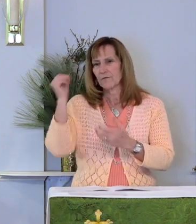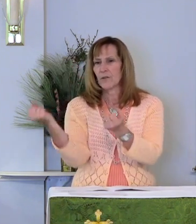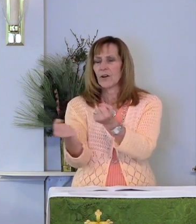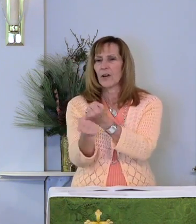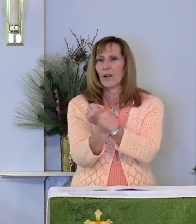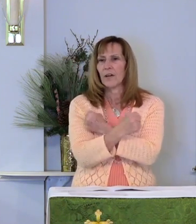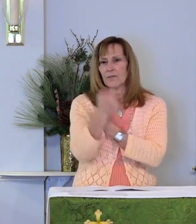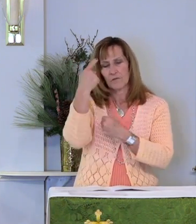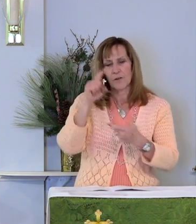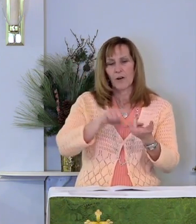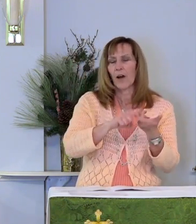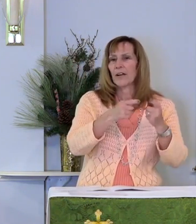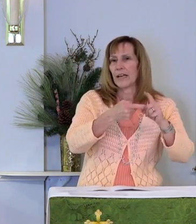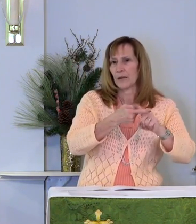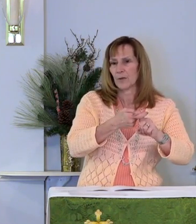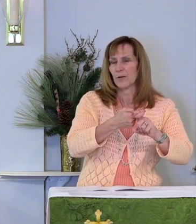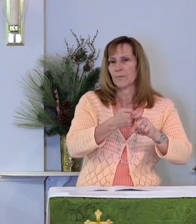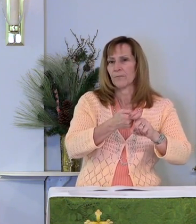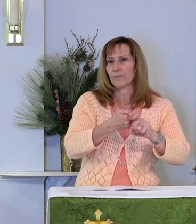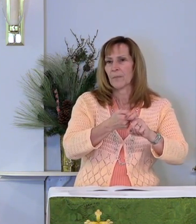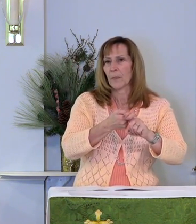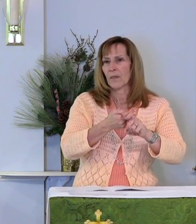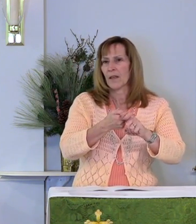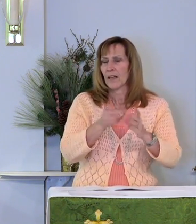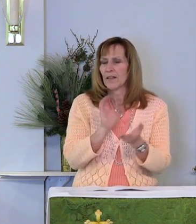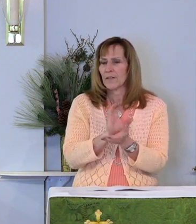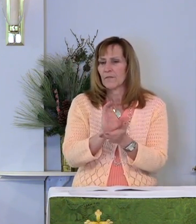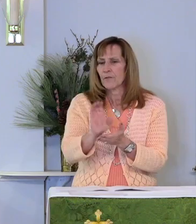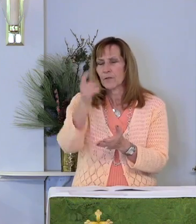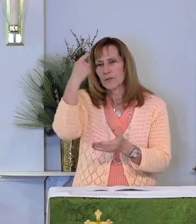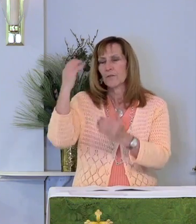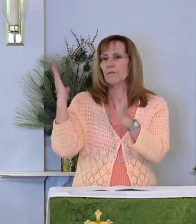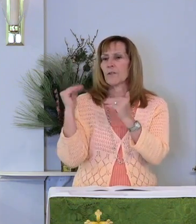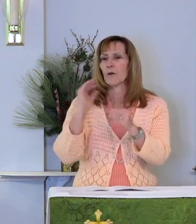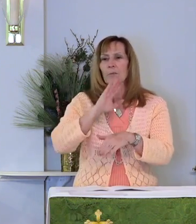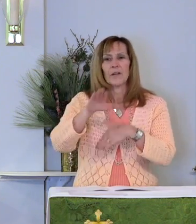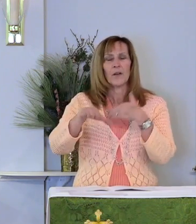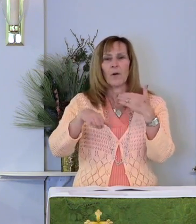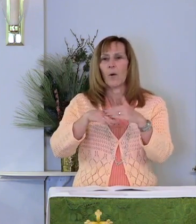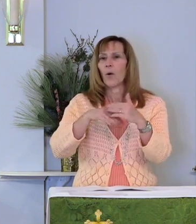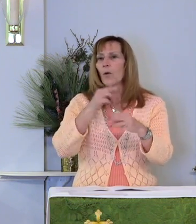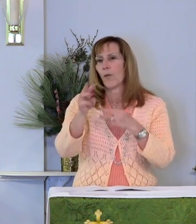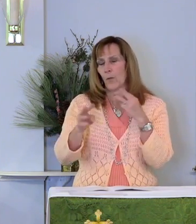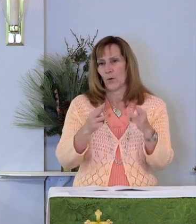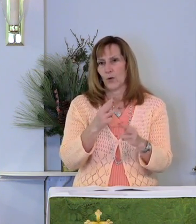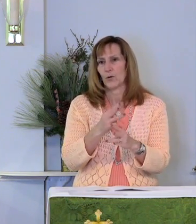to the neighbor, and a force for hope in all the world.